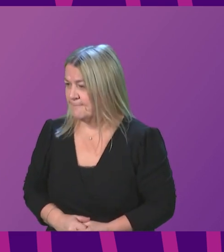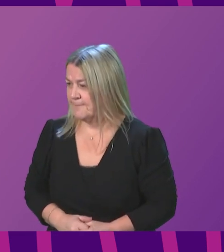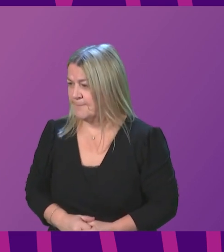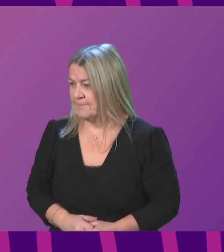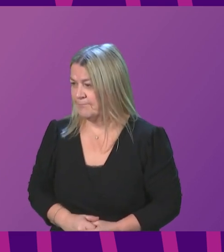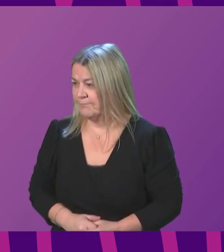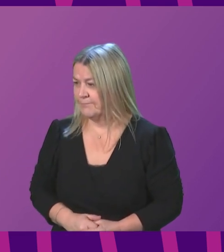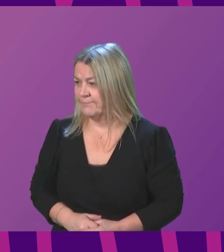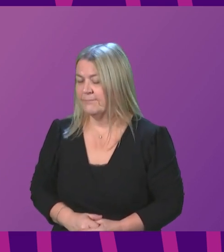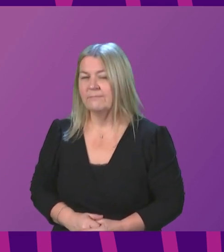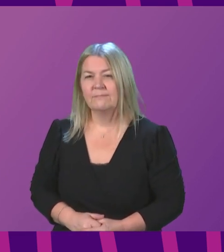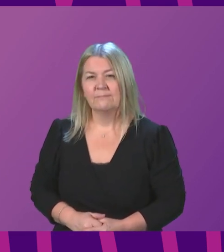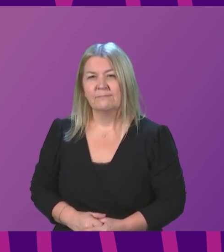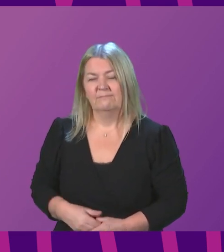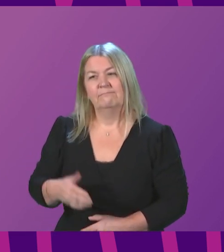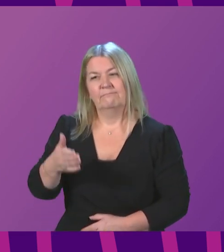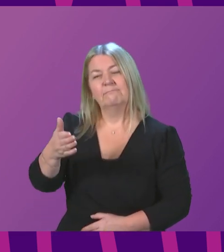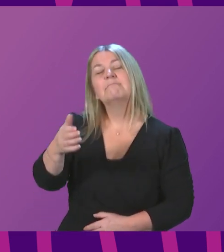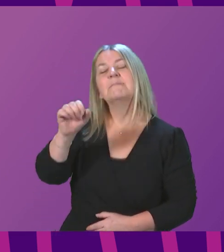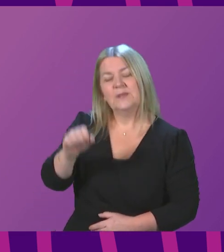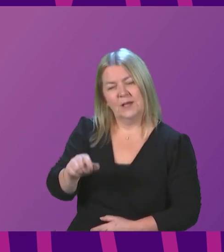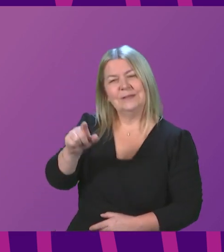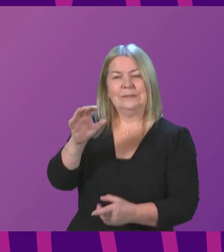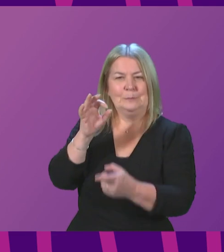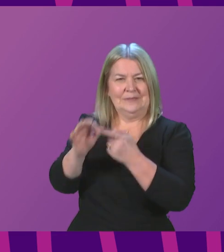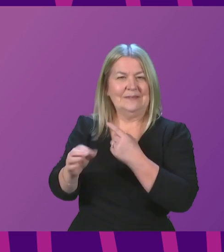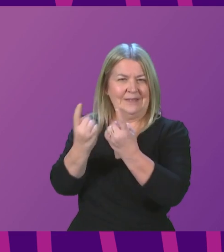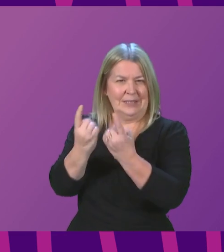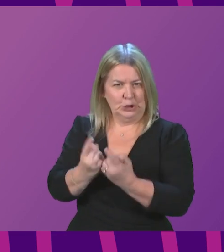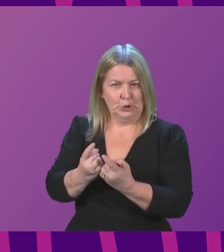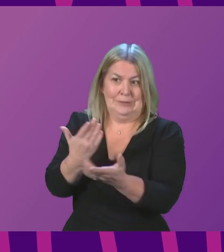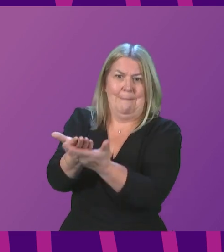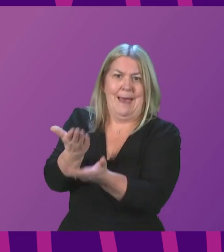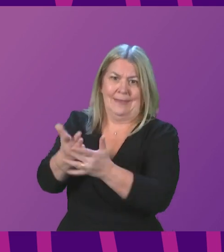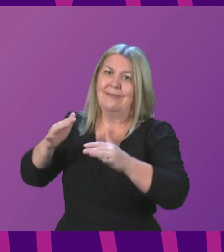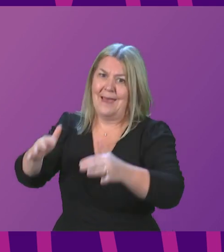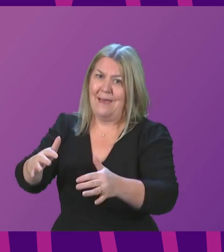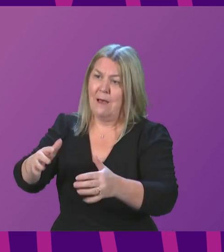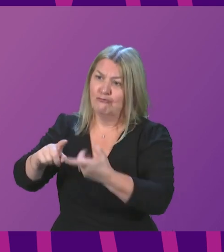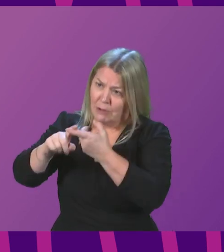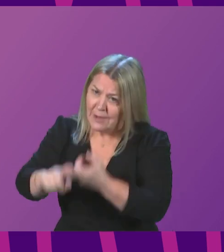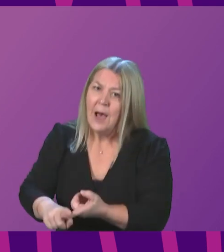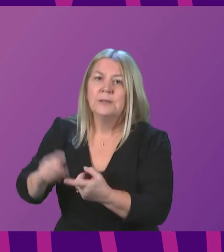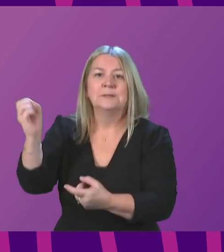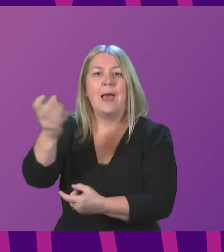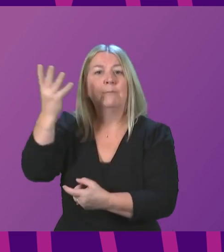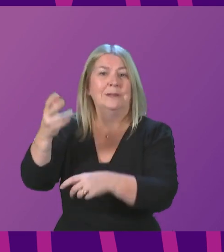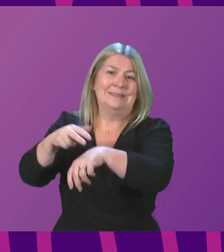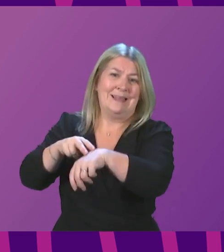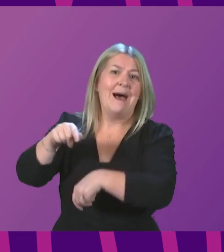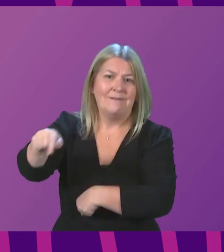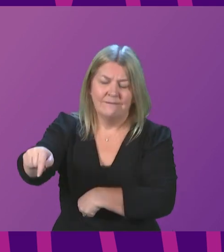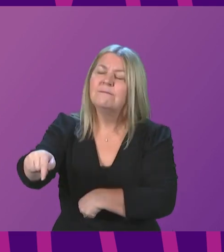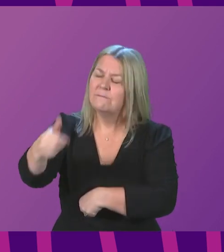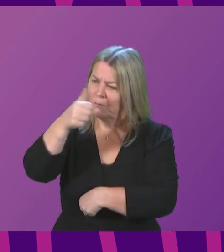On this specific issue around the implications of the demand capacity review for press and pans, I'll ask the Health Secretary to look at that in particular and write to the